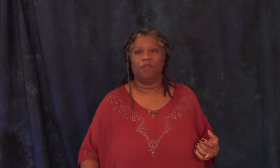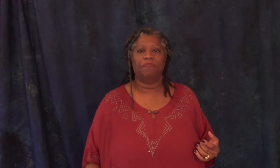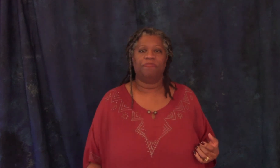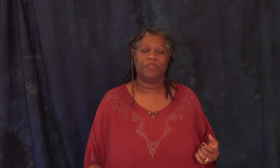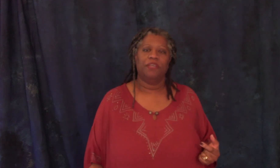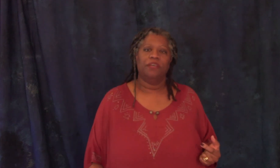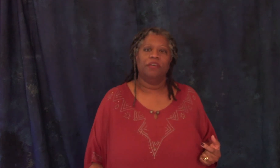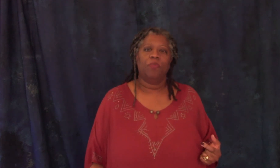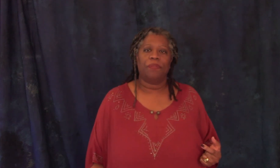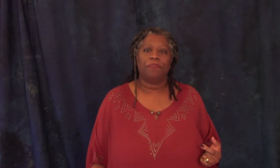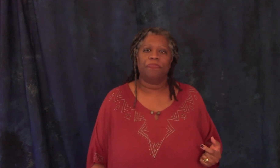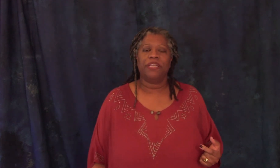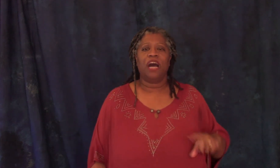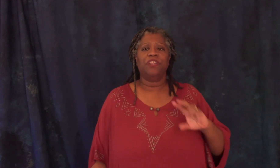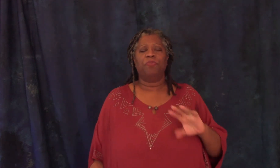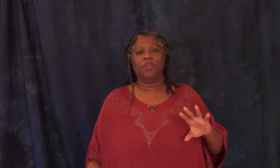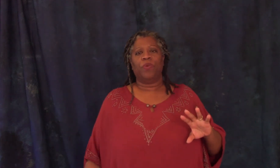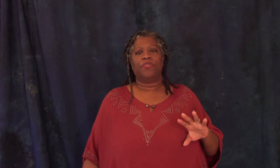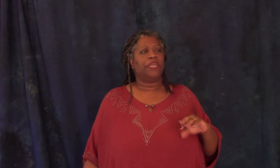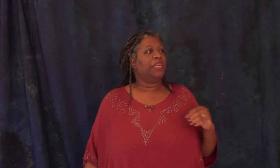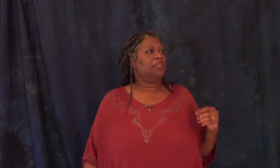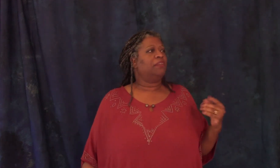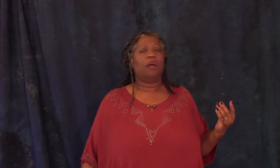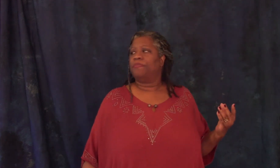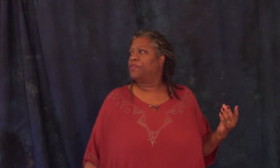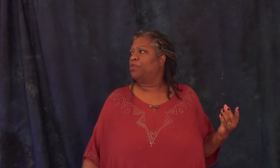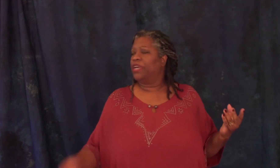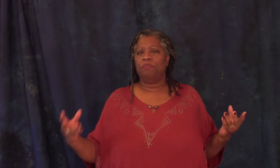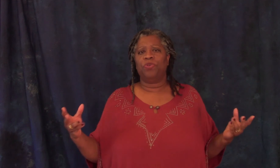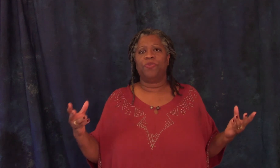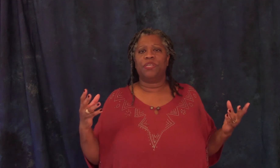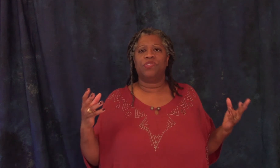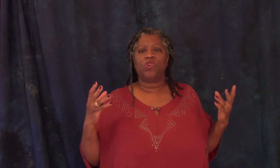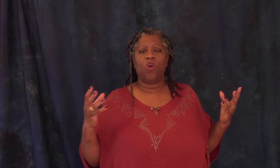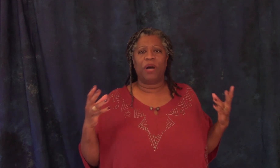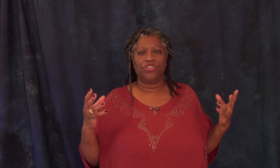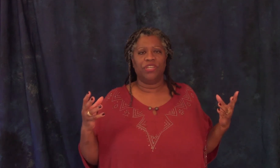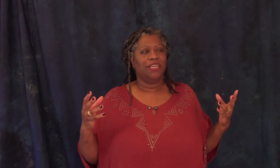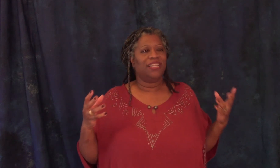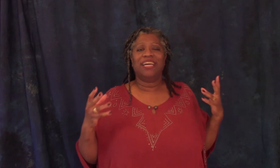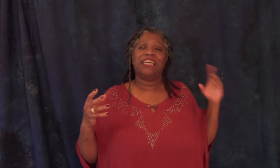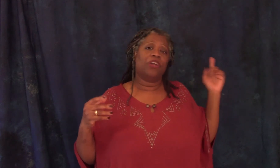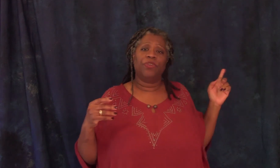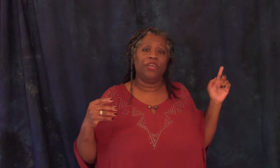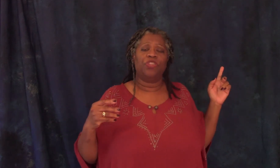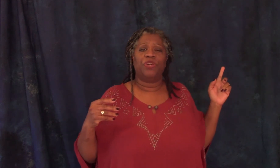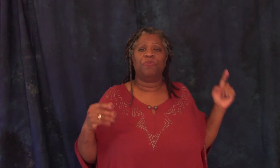well it got to the point where the king loved looking at beautiful things so much that he got tired of looking out the window because